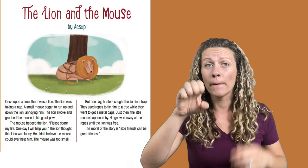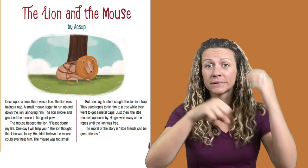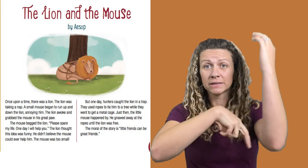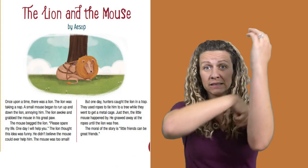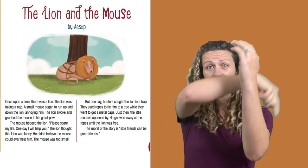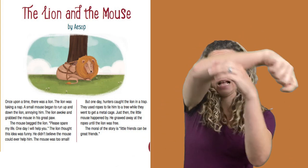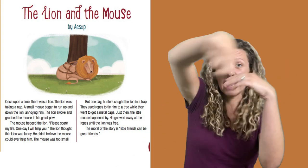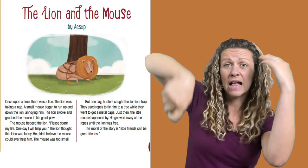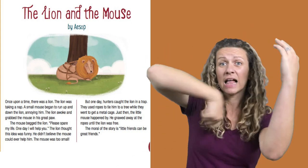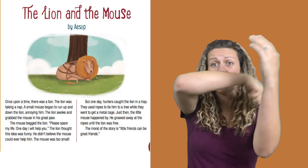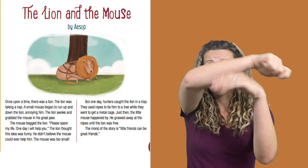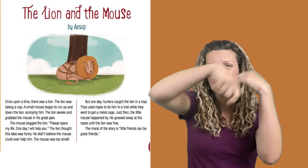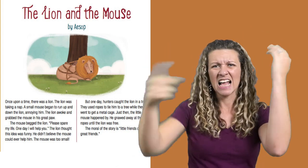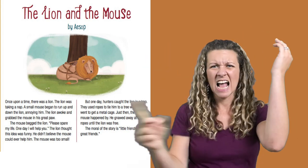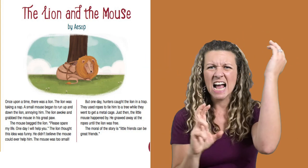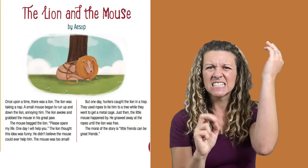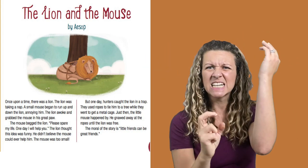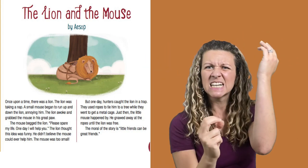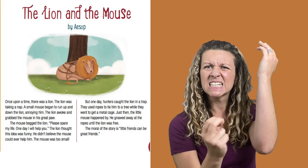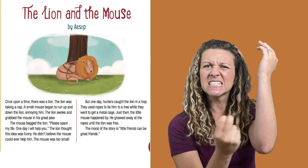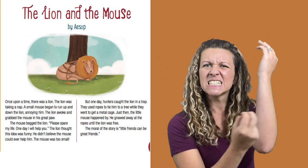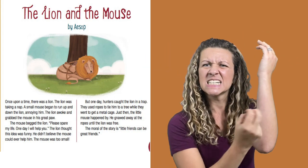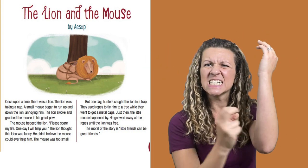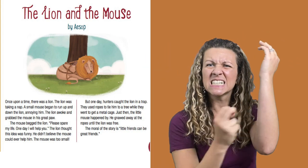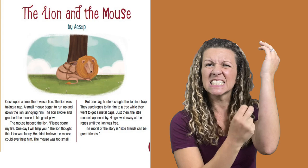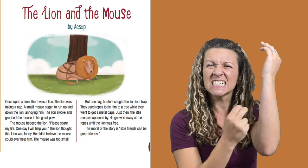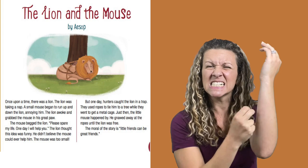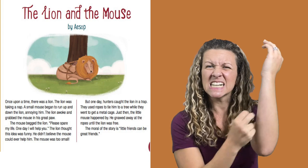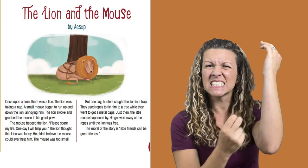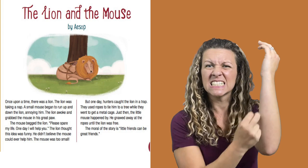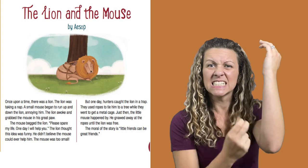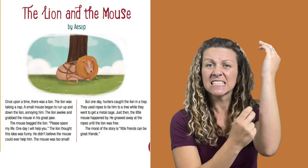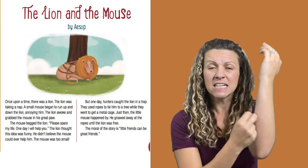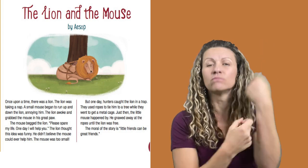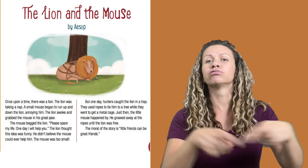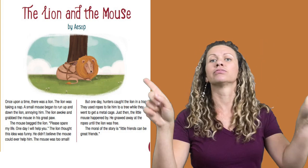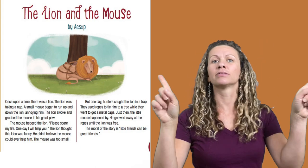He gnawed away at the ropes until the lion was free.